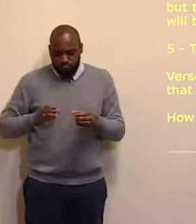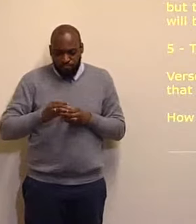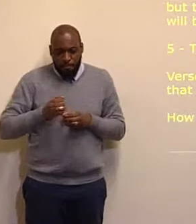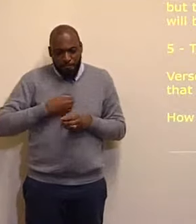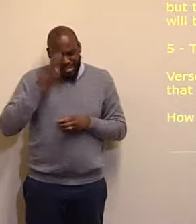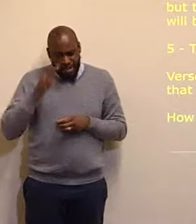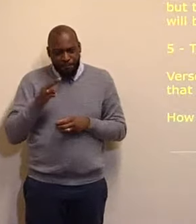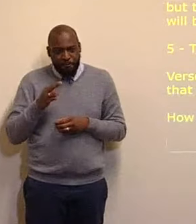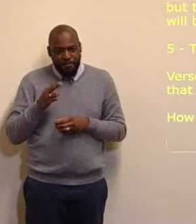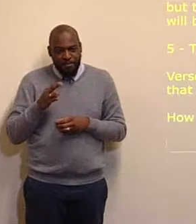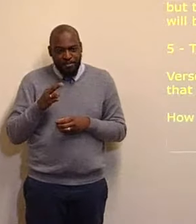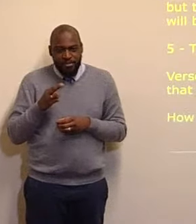you don't have to be special,